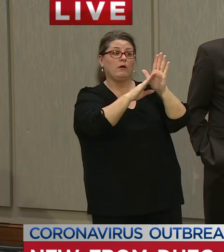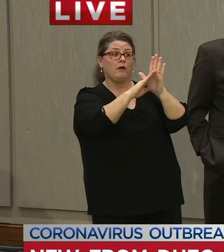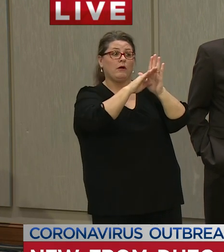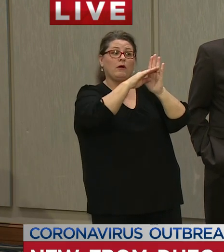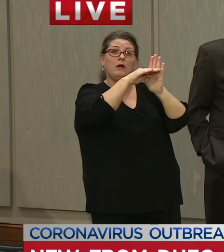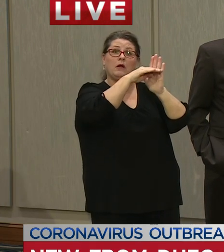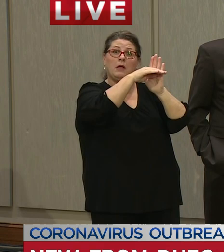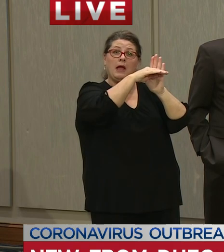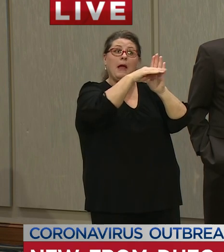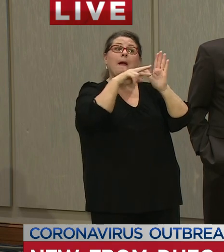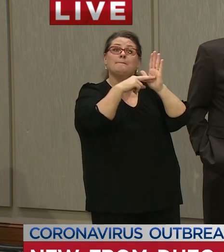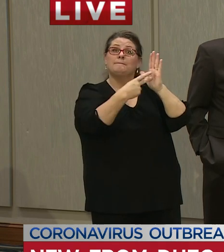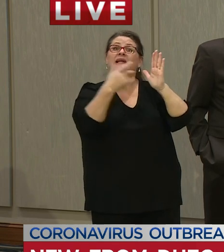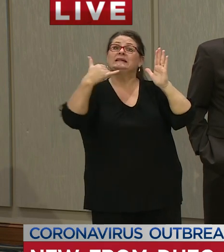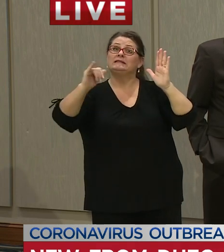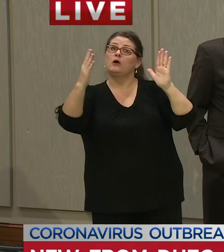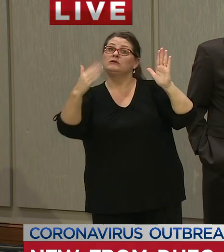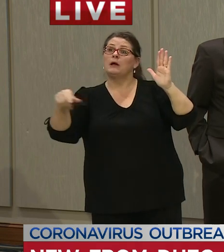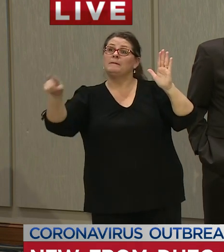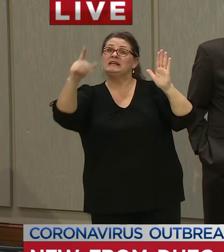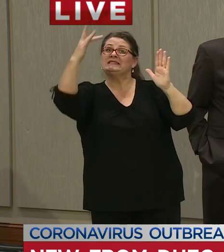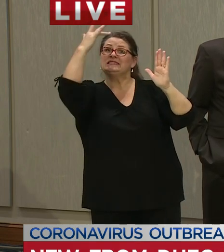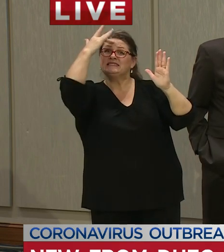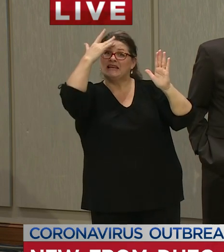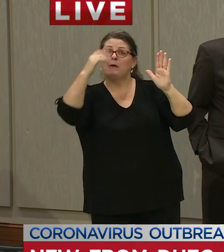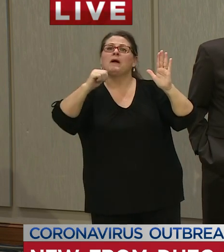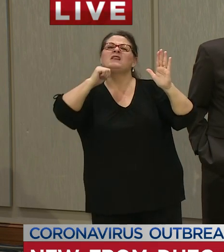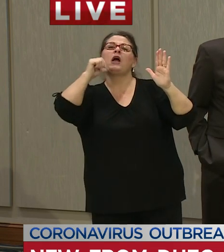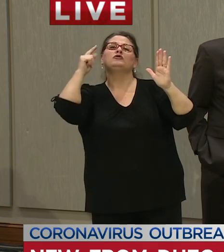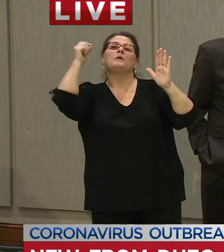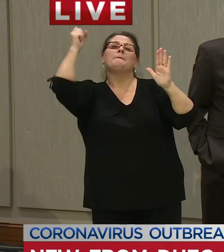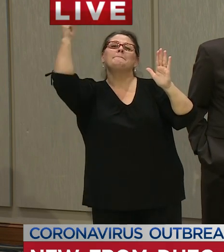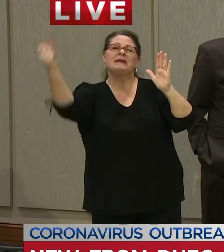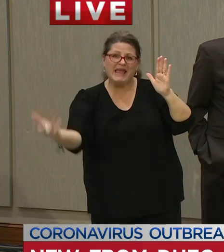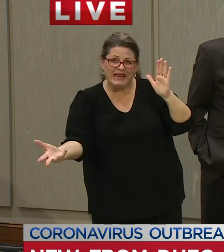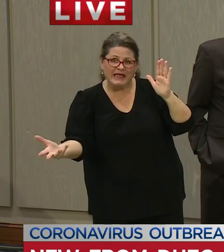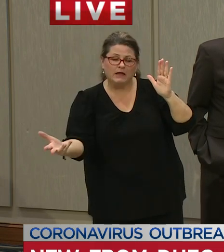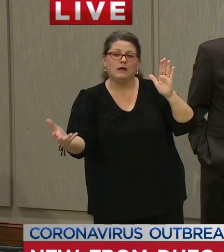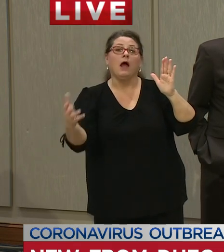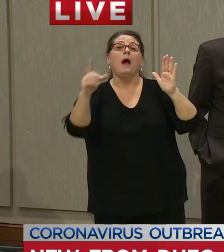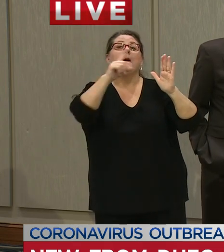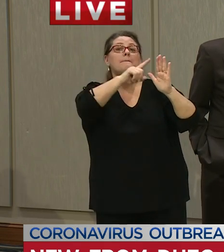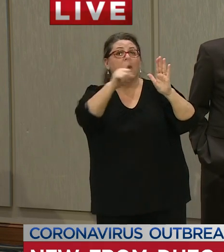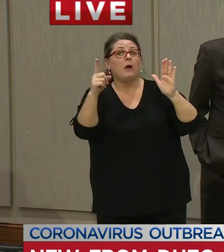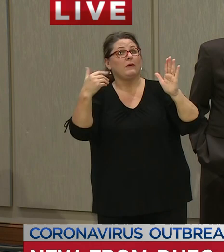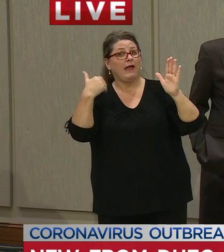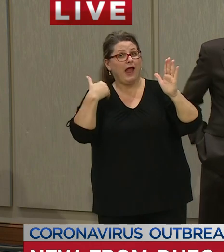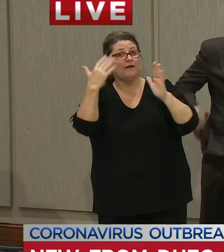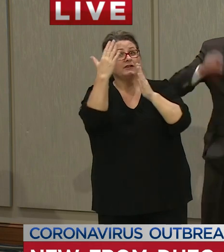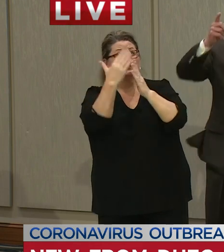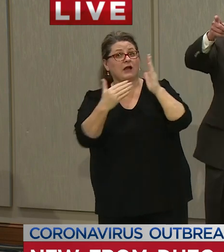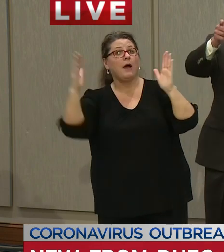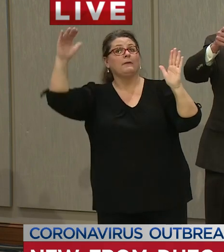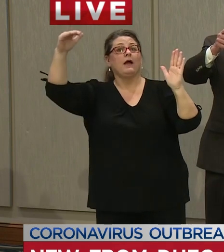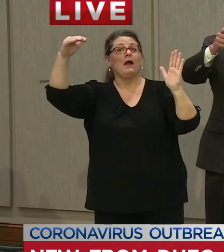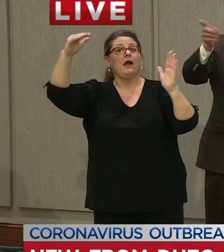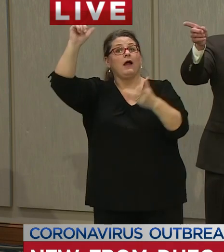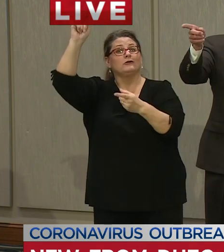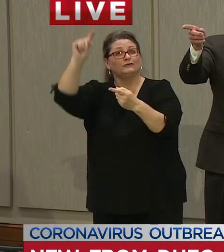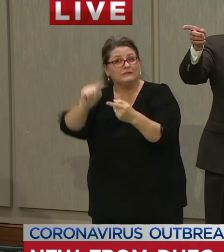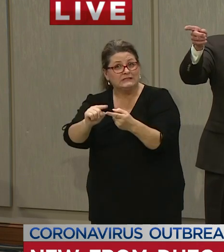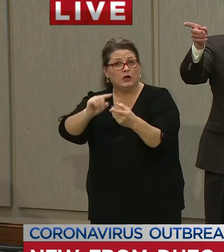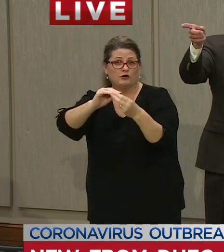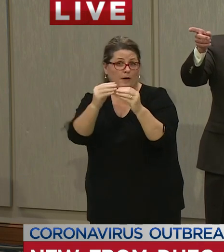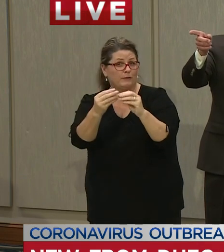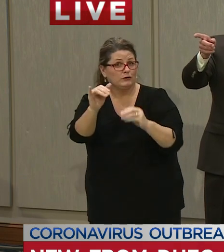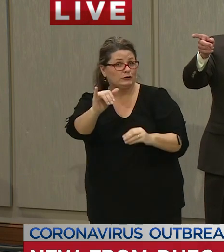acceleration in diagnoses what it doesn't mean is that we're seeing a decrease in diagnoses either is it the percentage that's coming